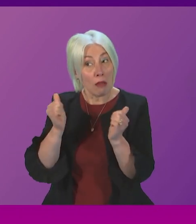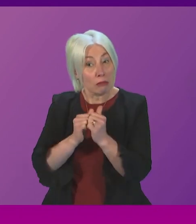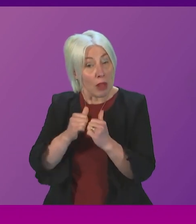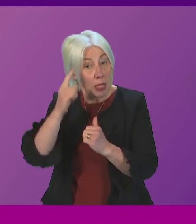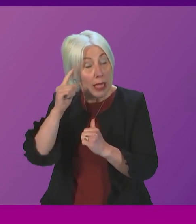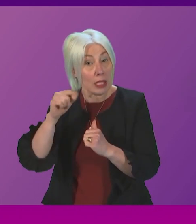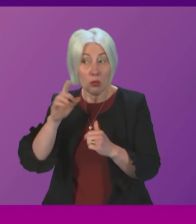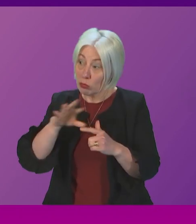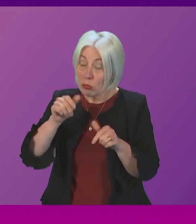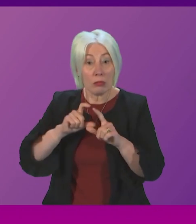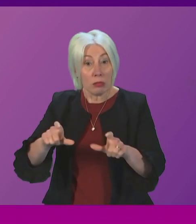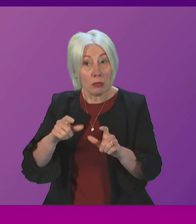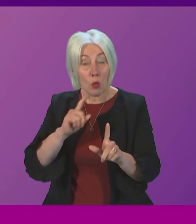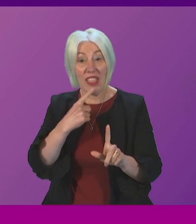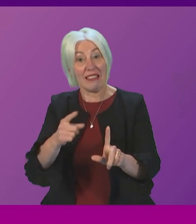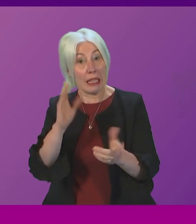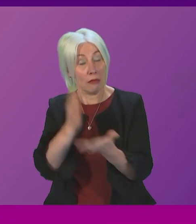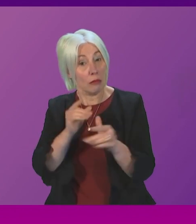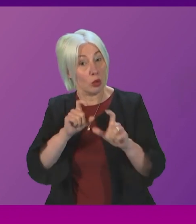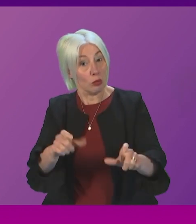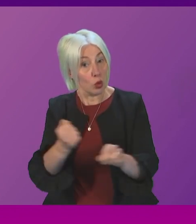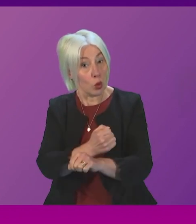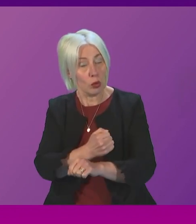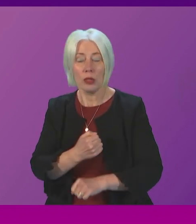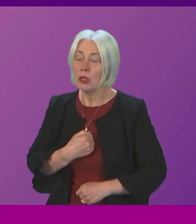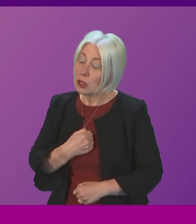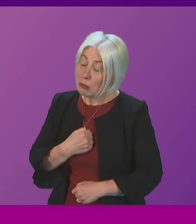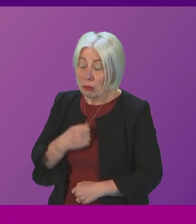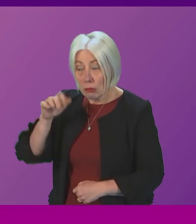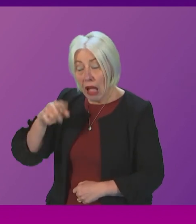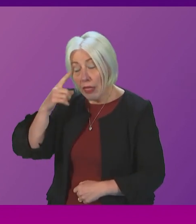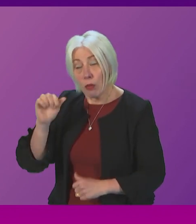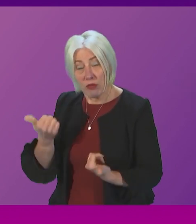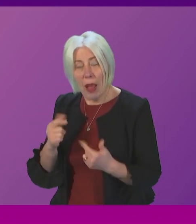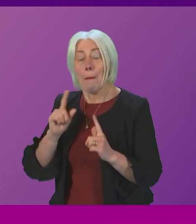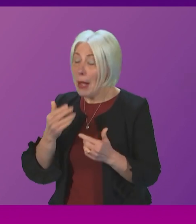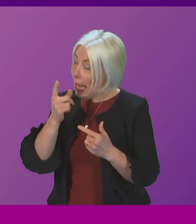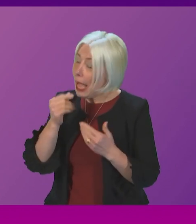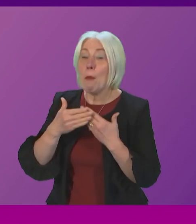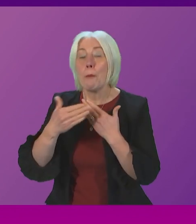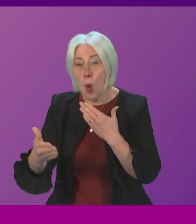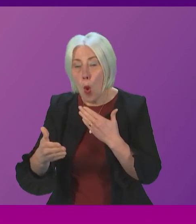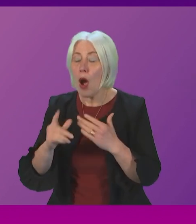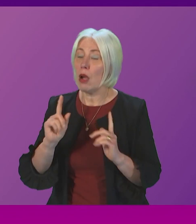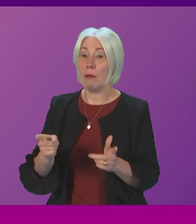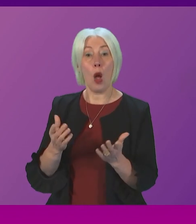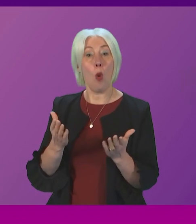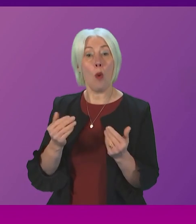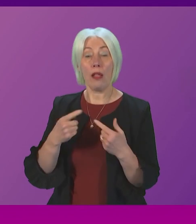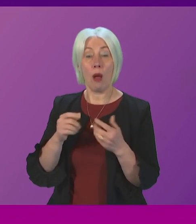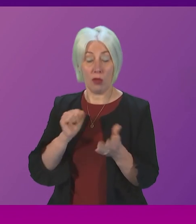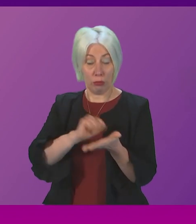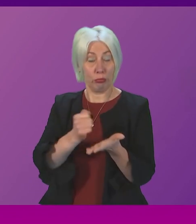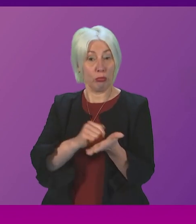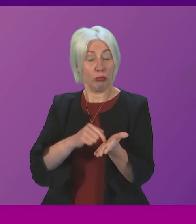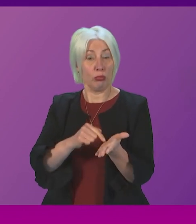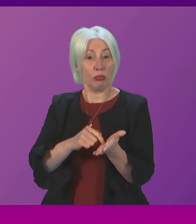First Minister I believe we have but I believe there's always more that we can and we should do and can I say that I welcome the publication